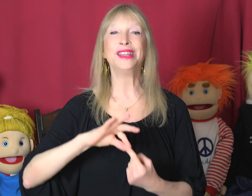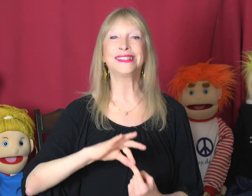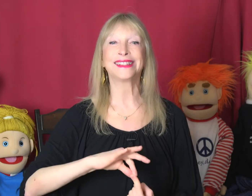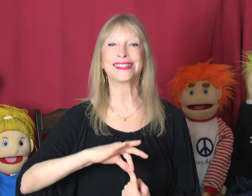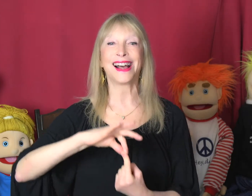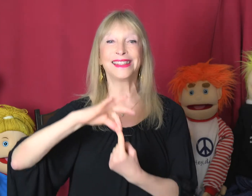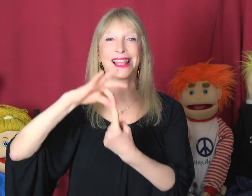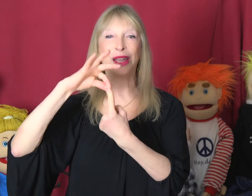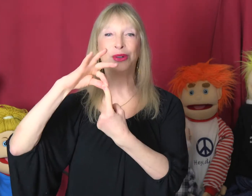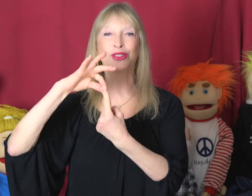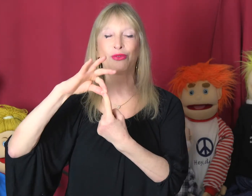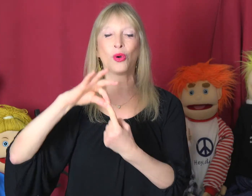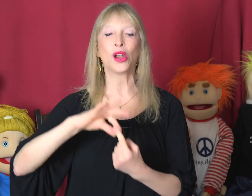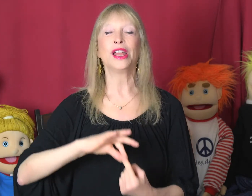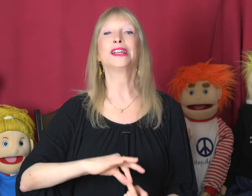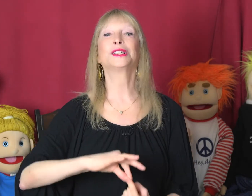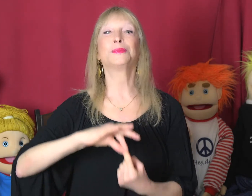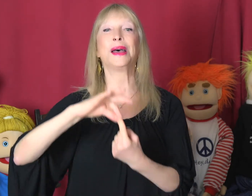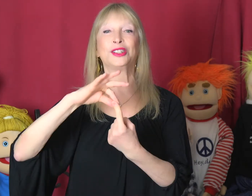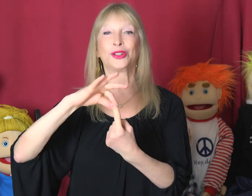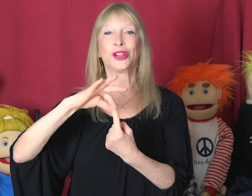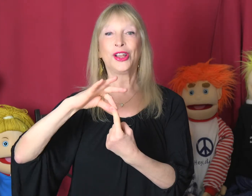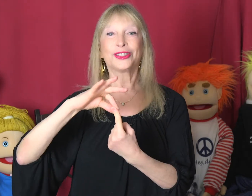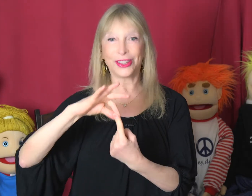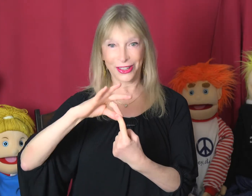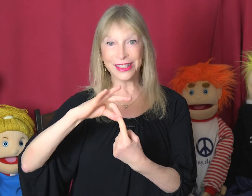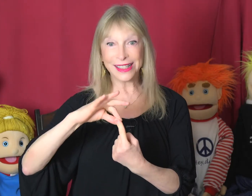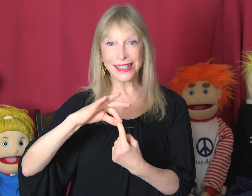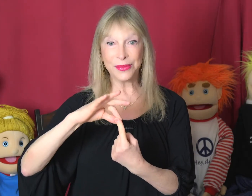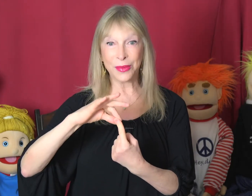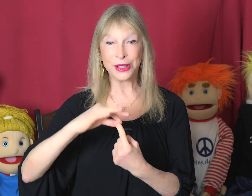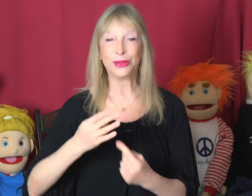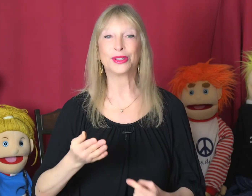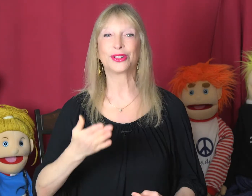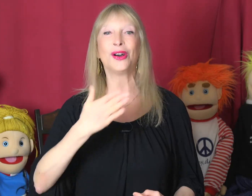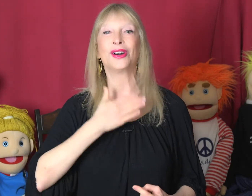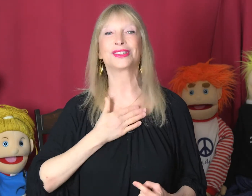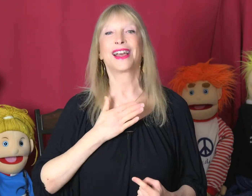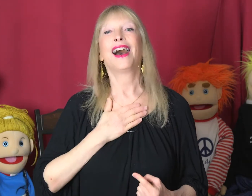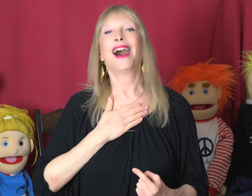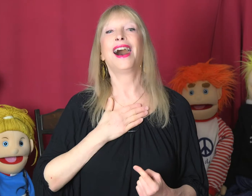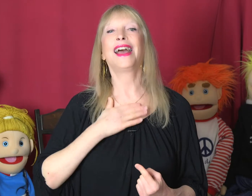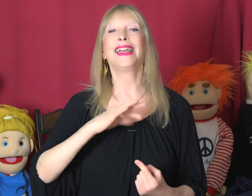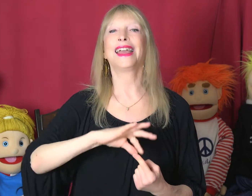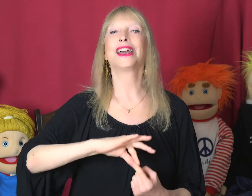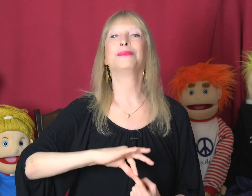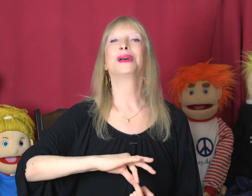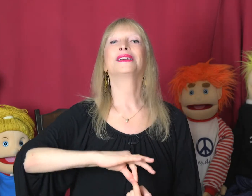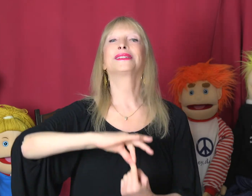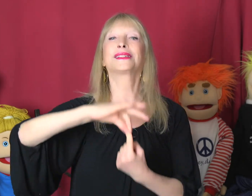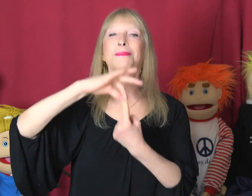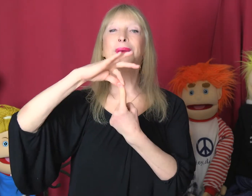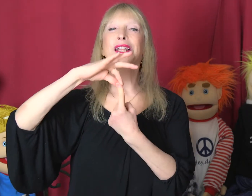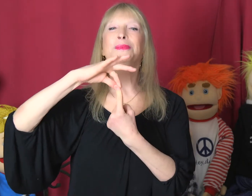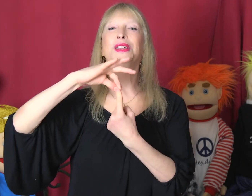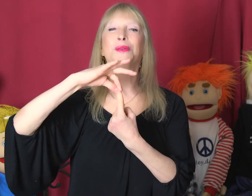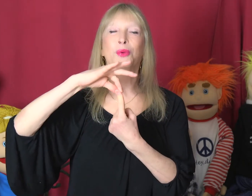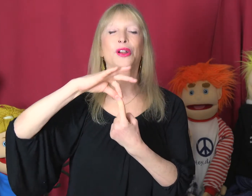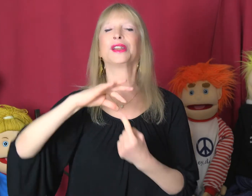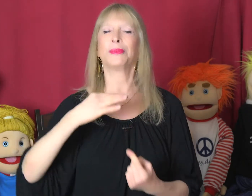This is sign language for special. So you're going to see when we do the songs, I am somebody being important. I'm